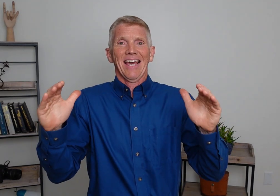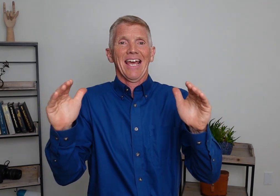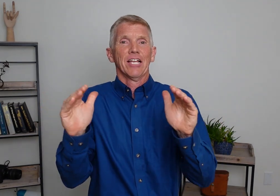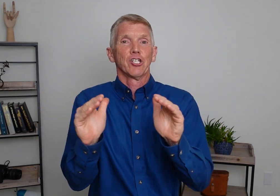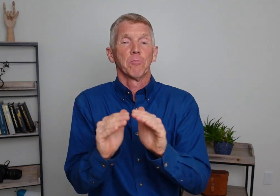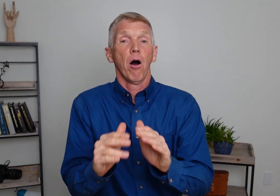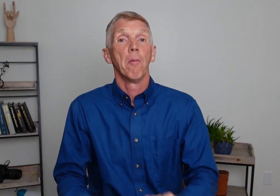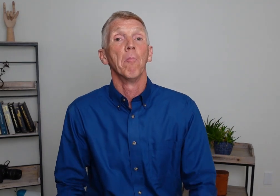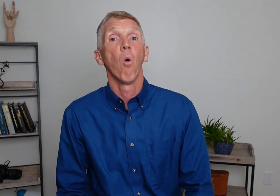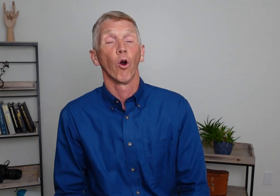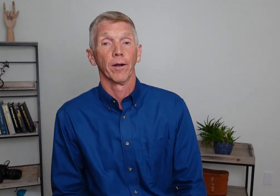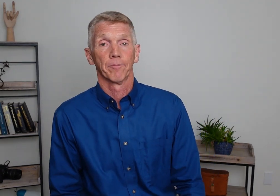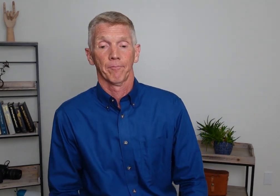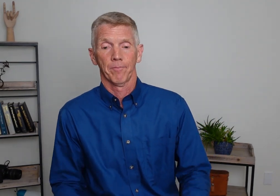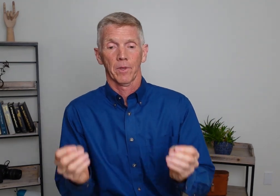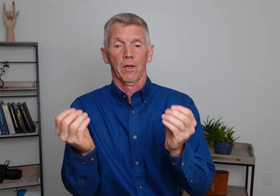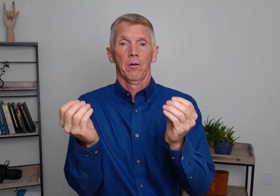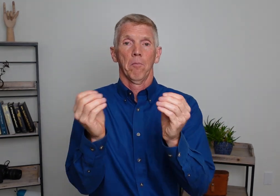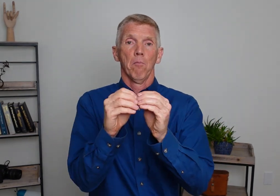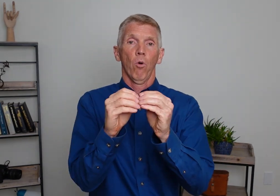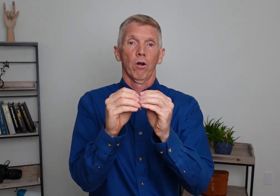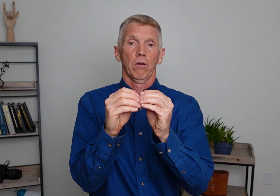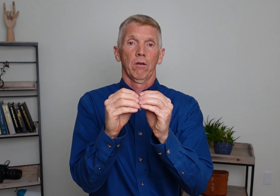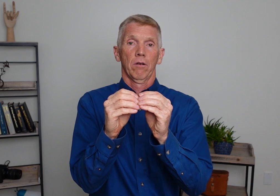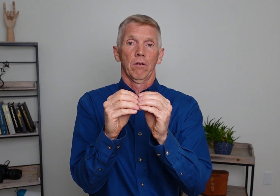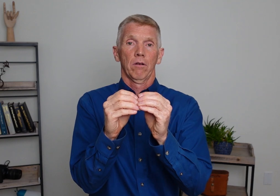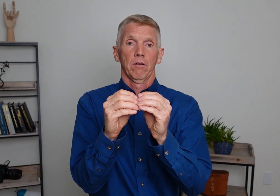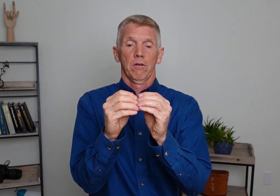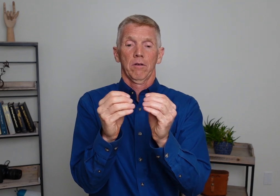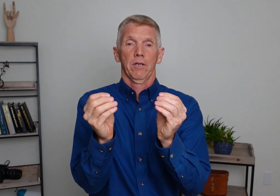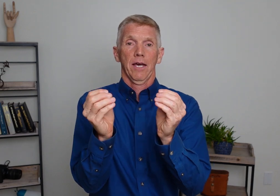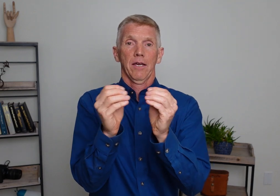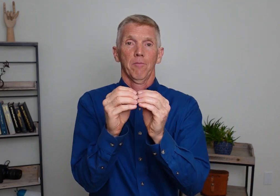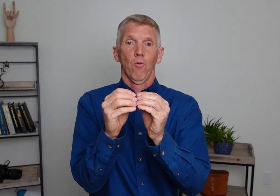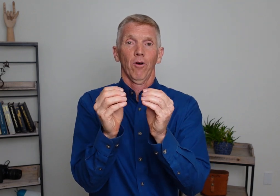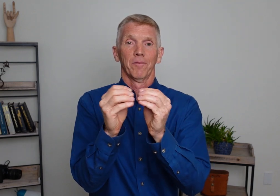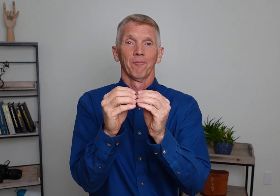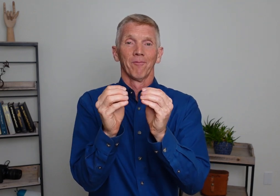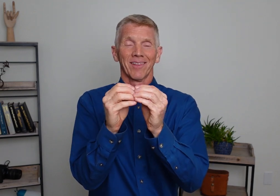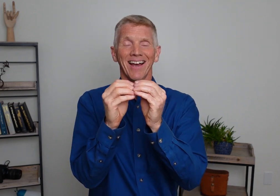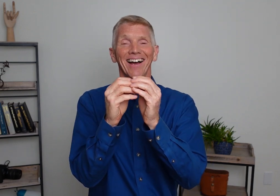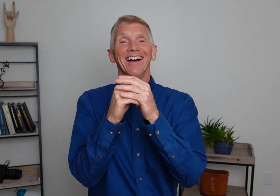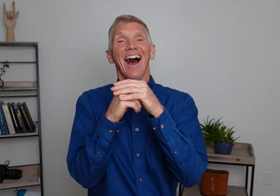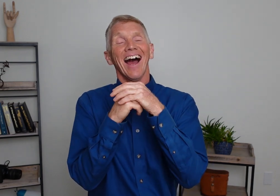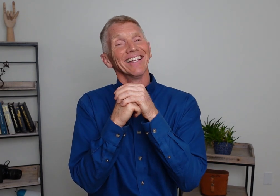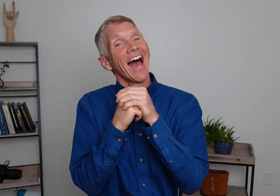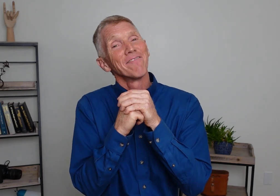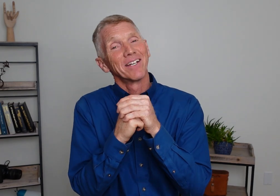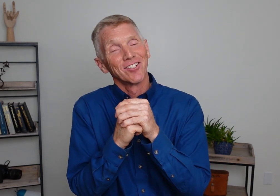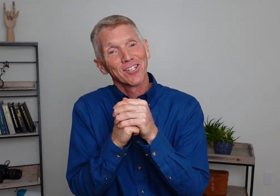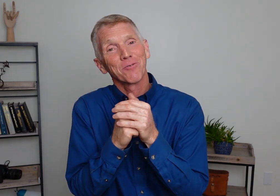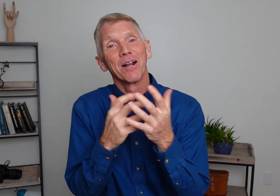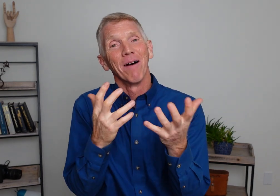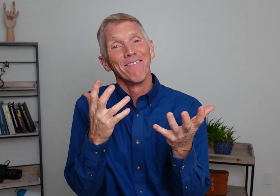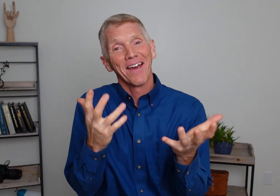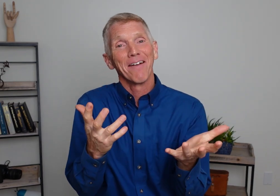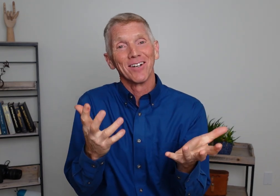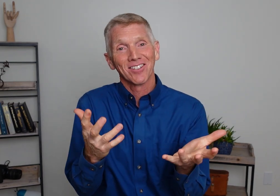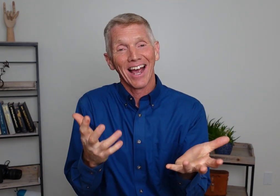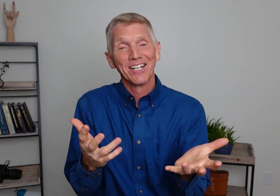and small. More. More. Okay. More. I laugh because this is one of my favorite signs